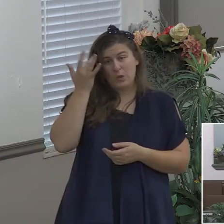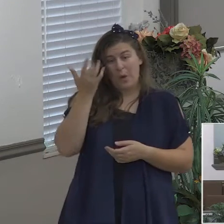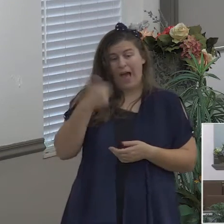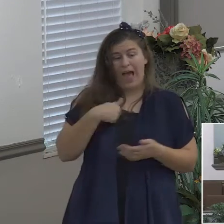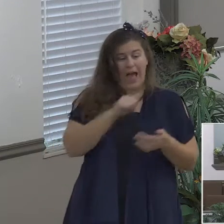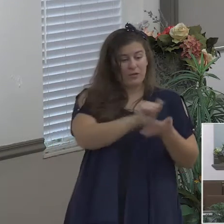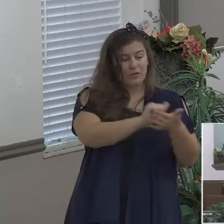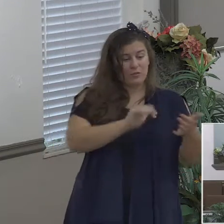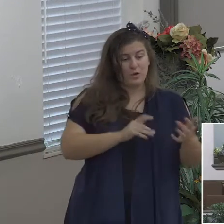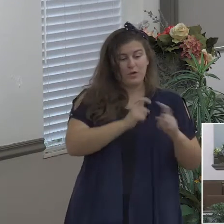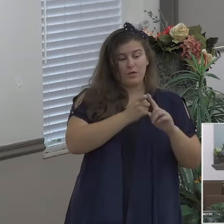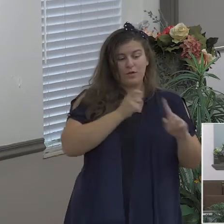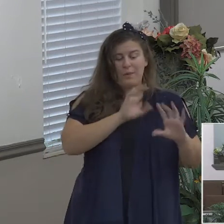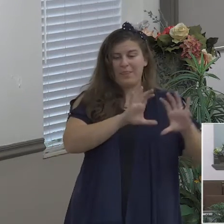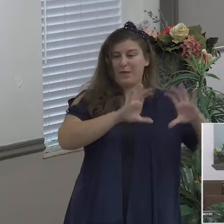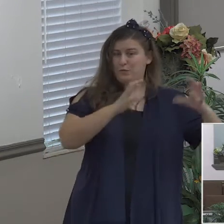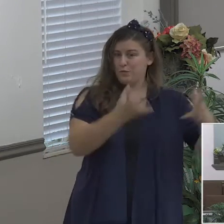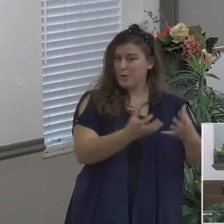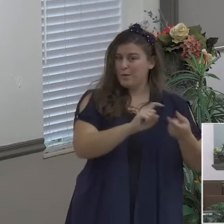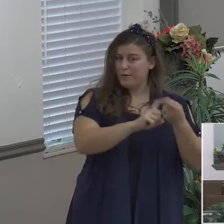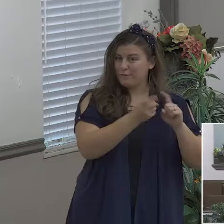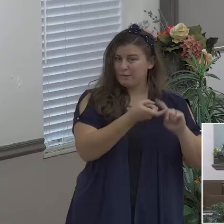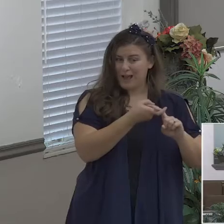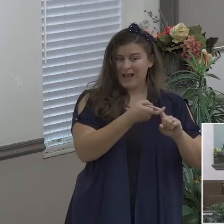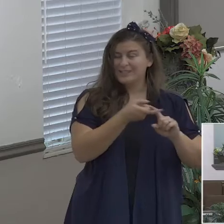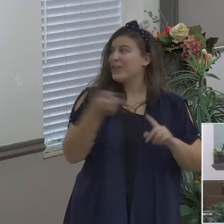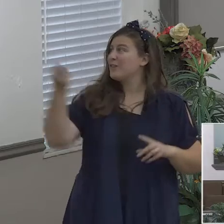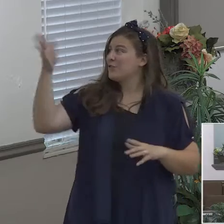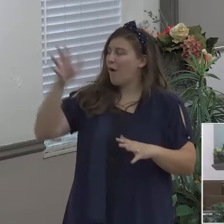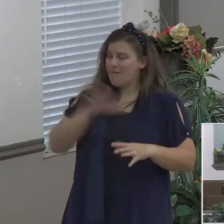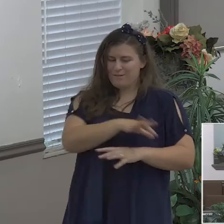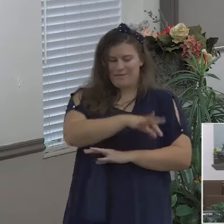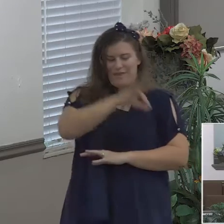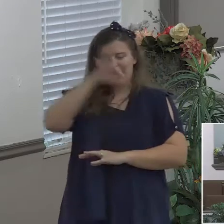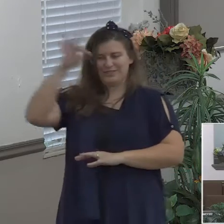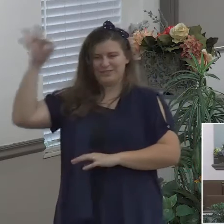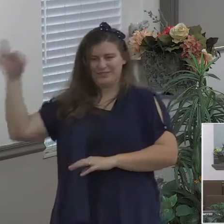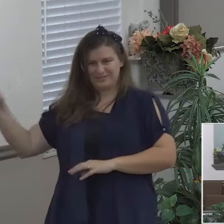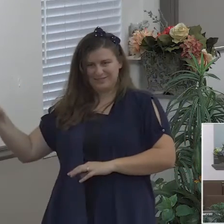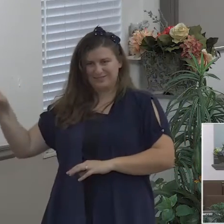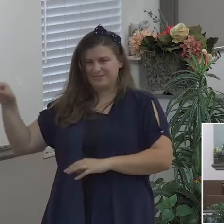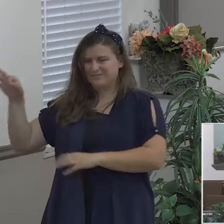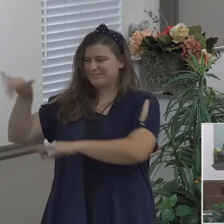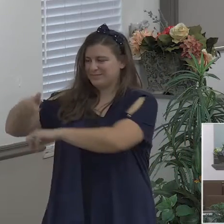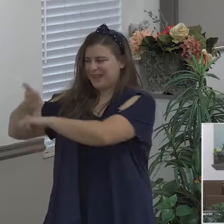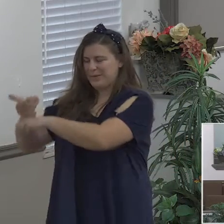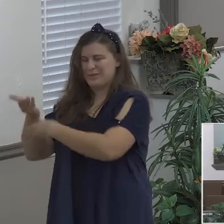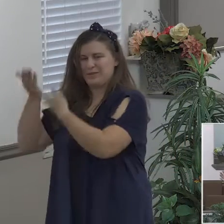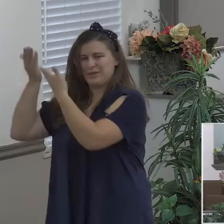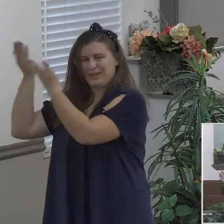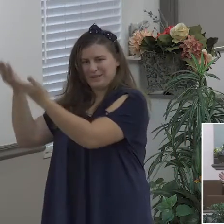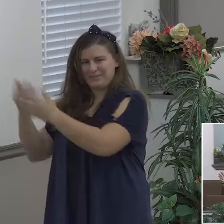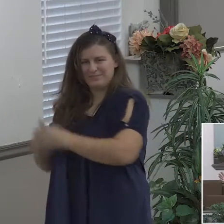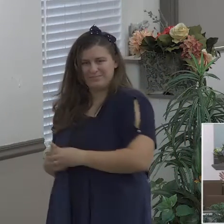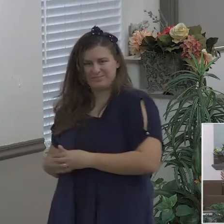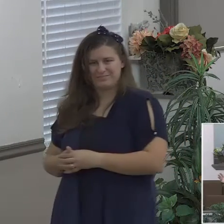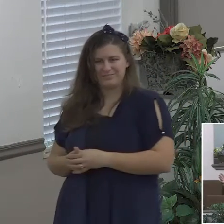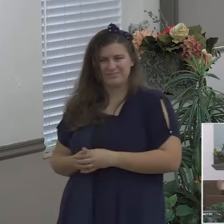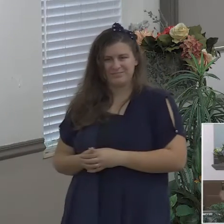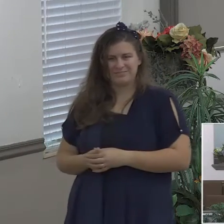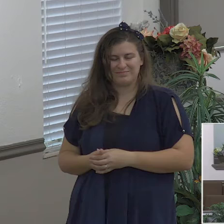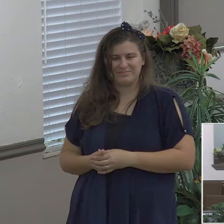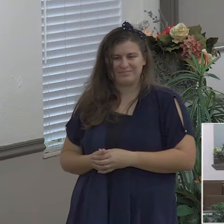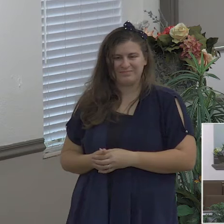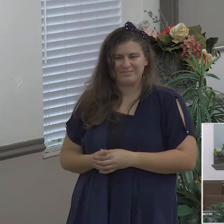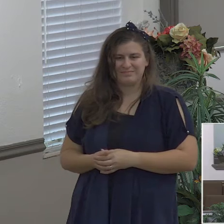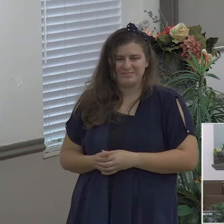God had gotten a hold of me and despite all of the other stuff in my